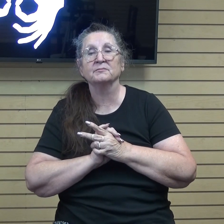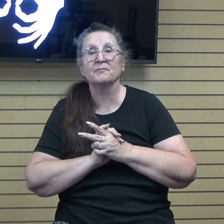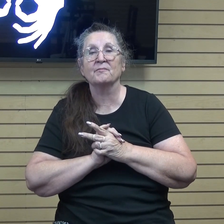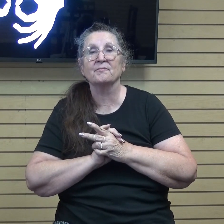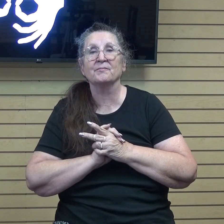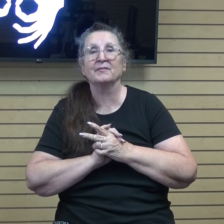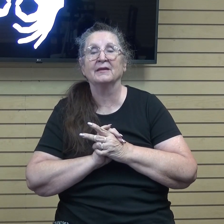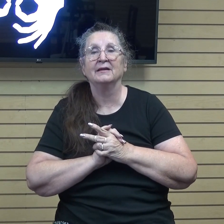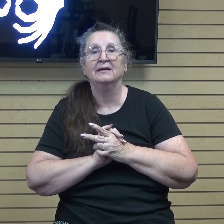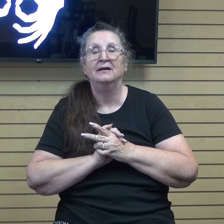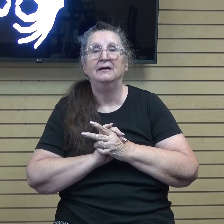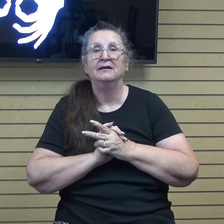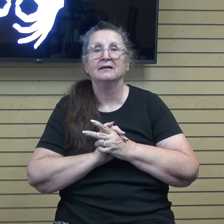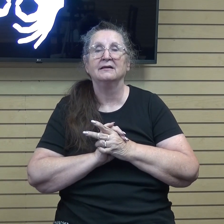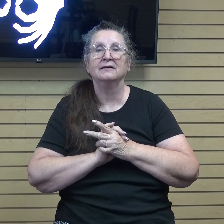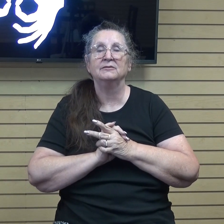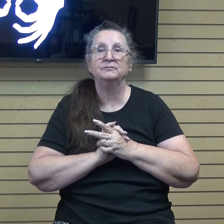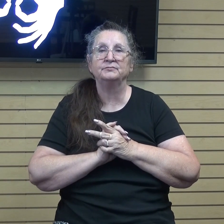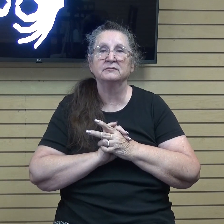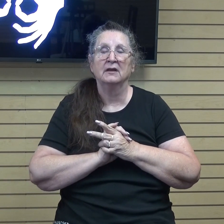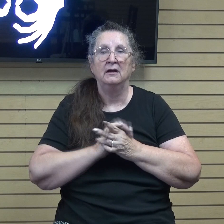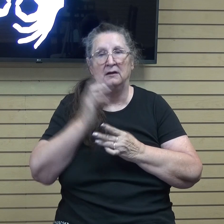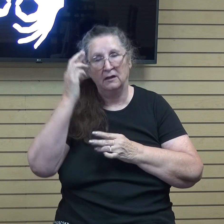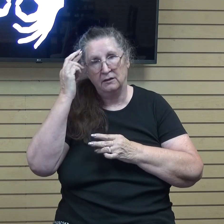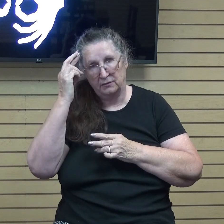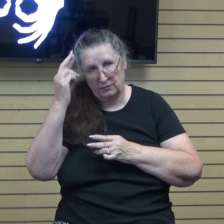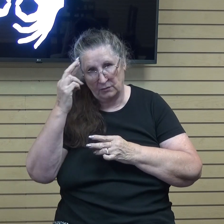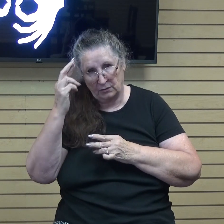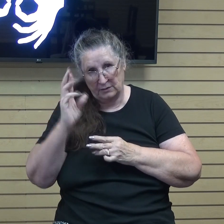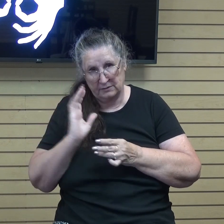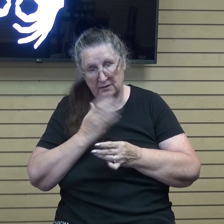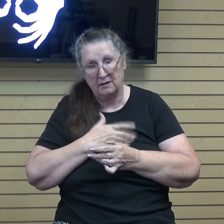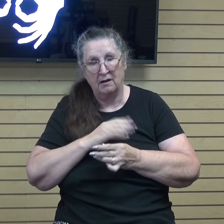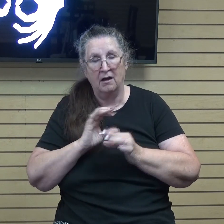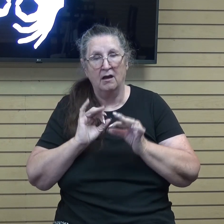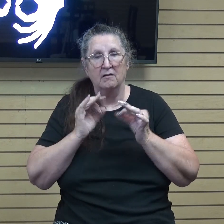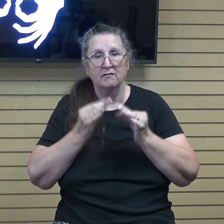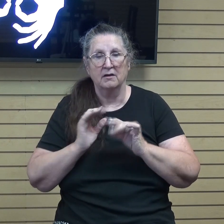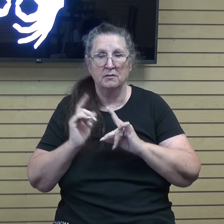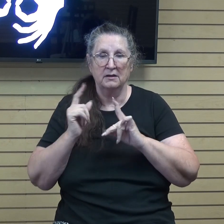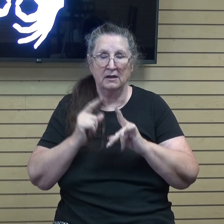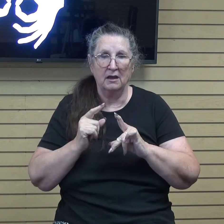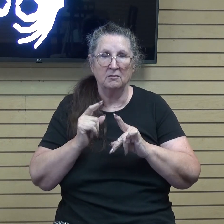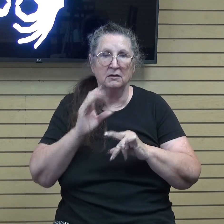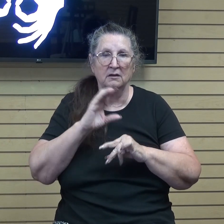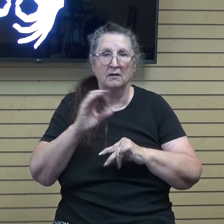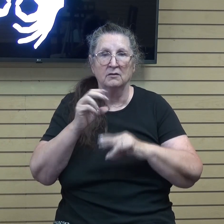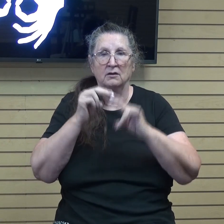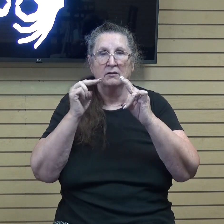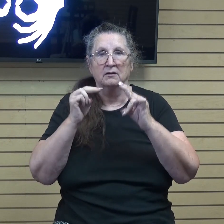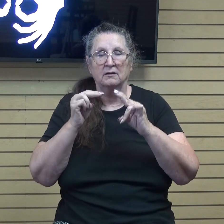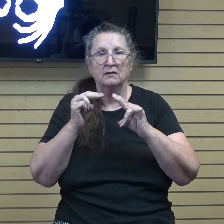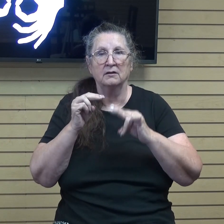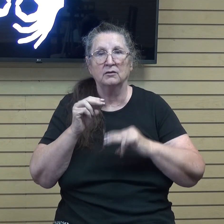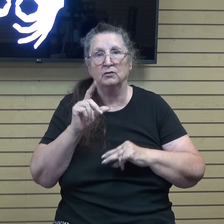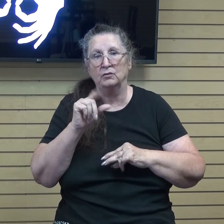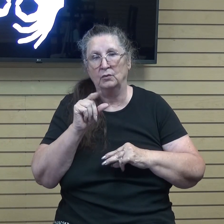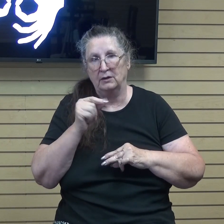You know, the reason our family came to Calvary Chapel way back in 2010 was because